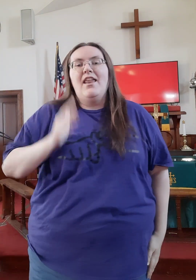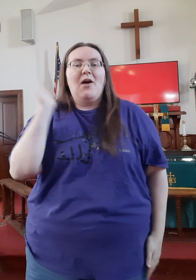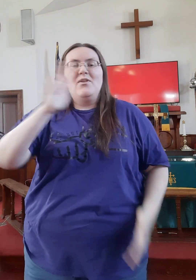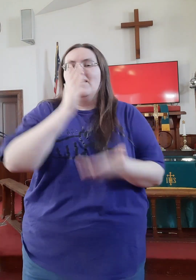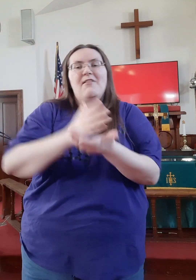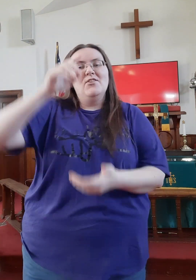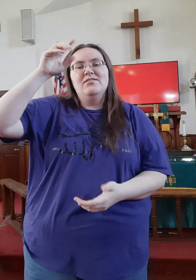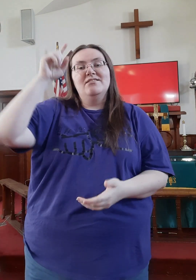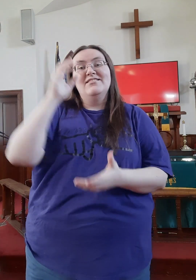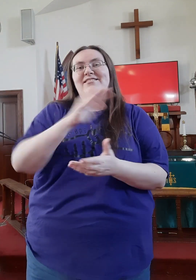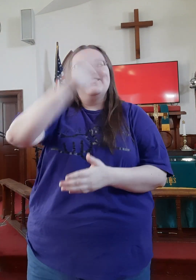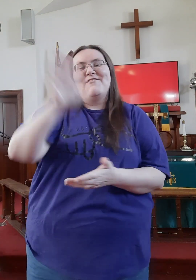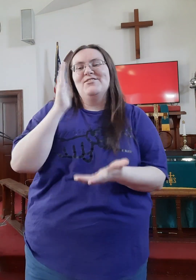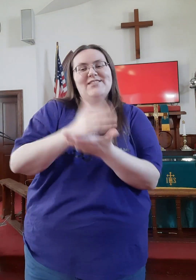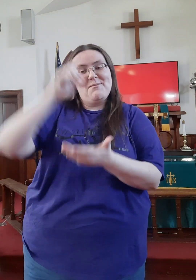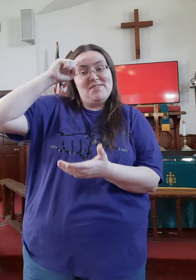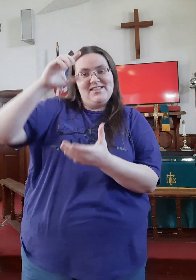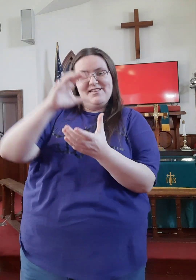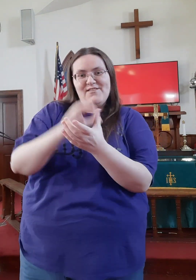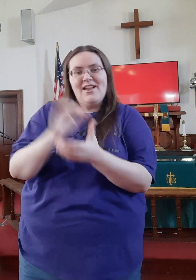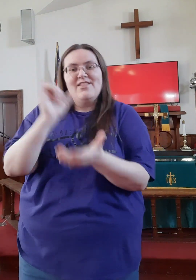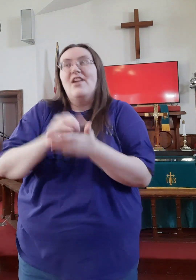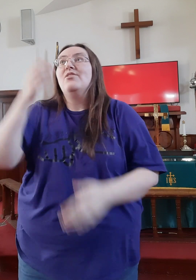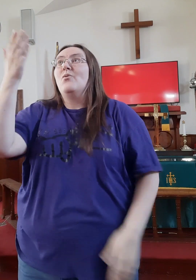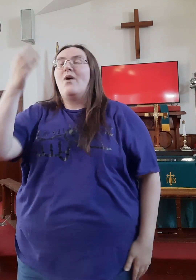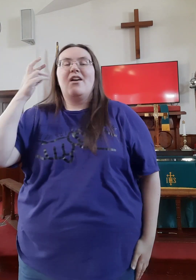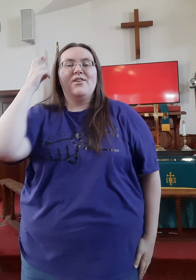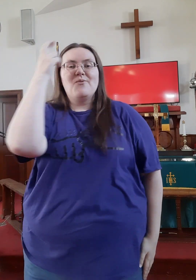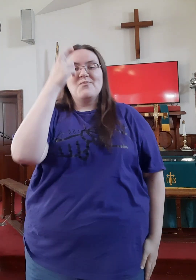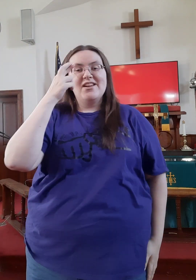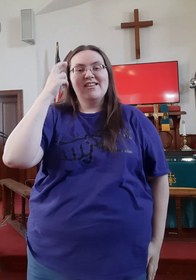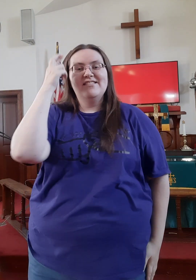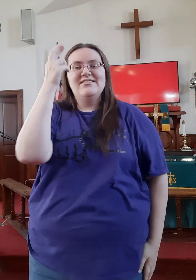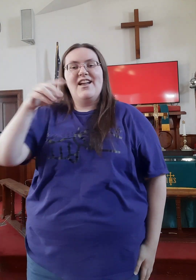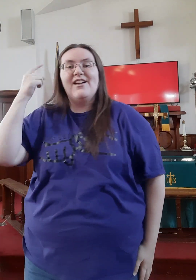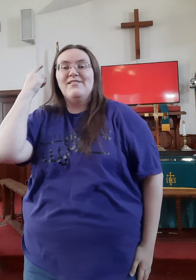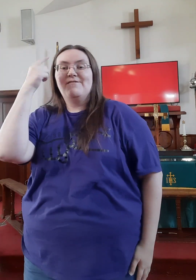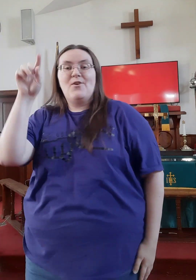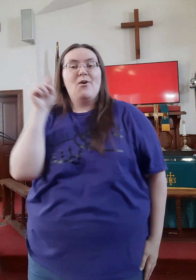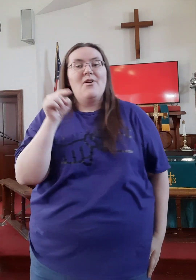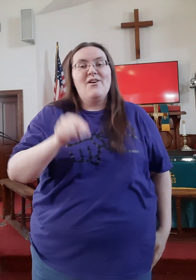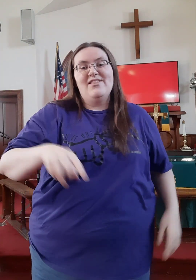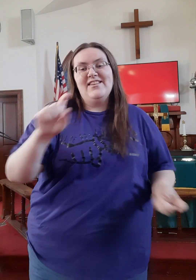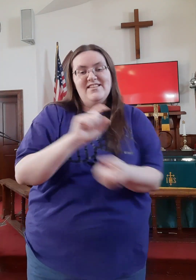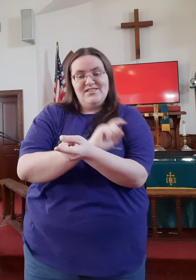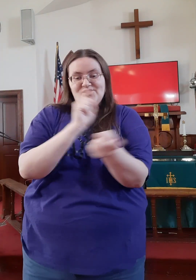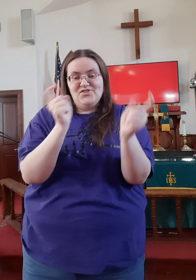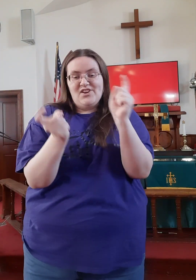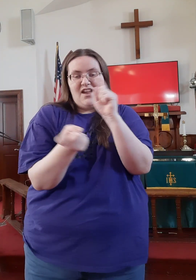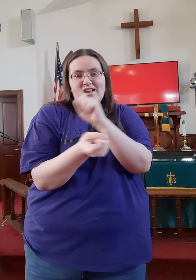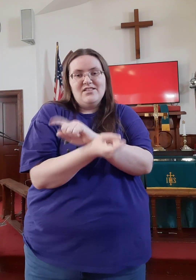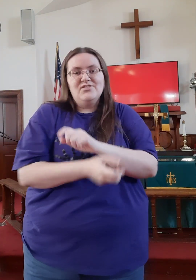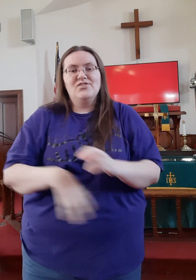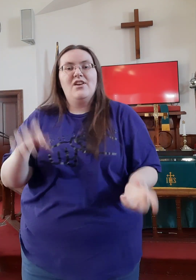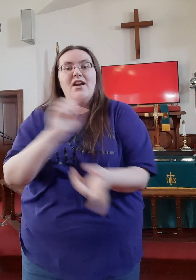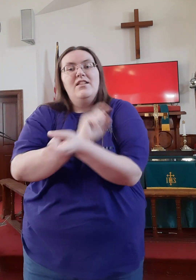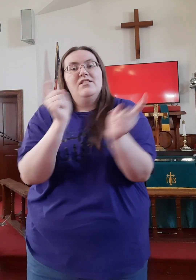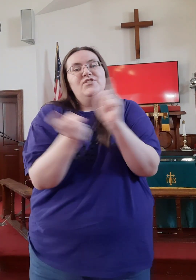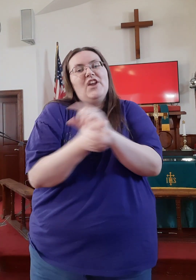will never stop believing That you are the reason for this change The change